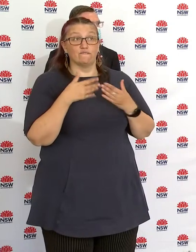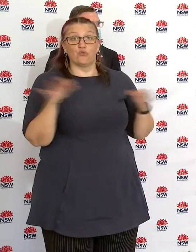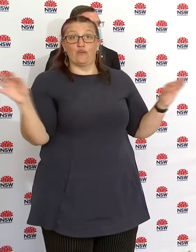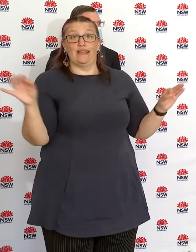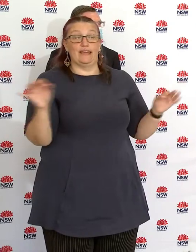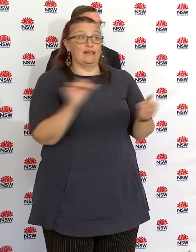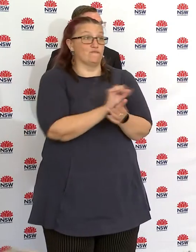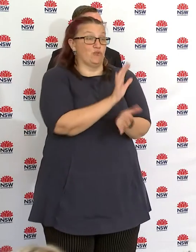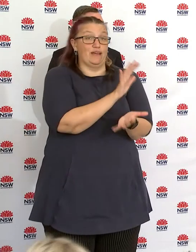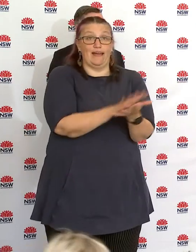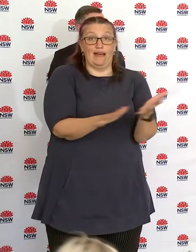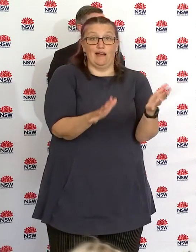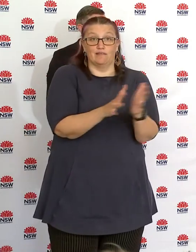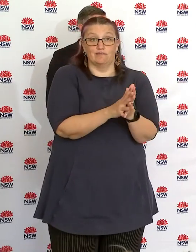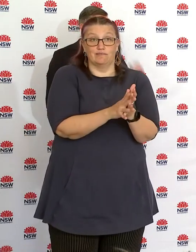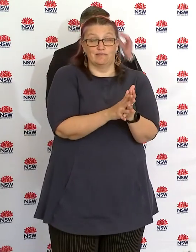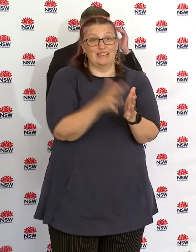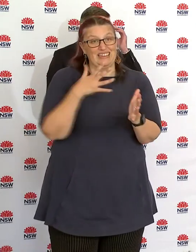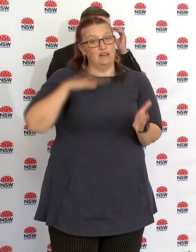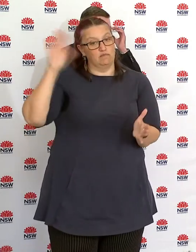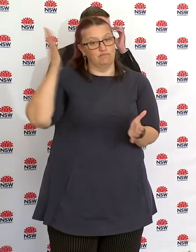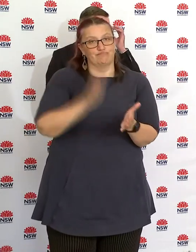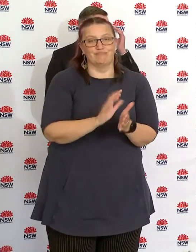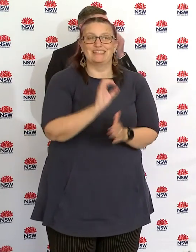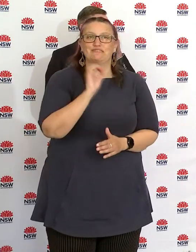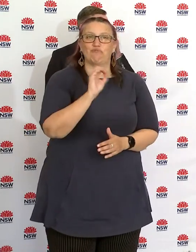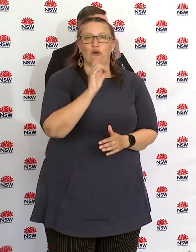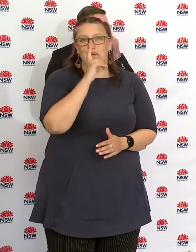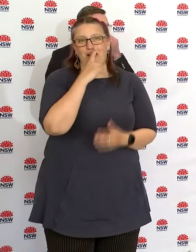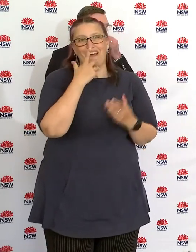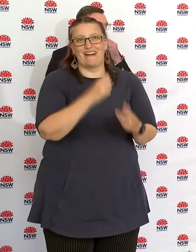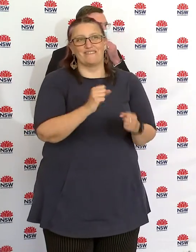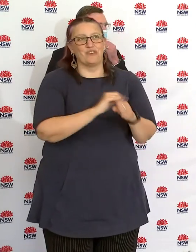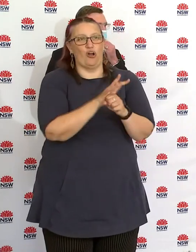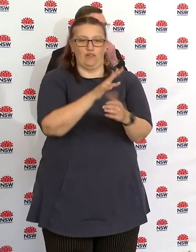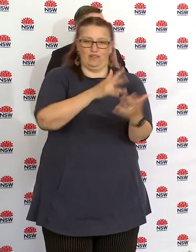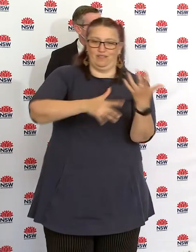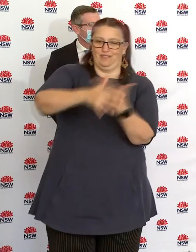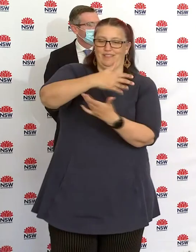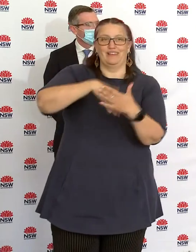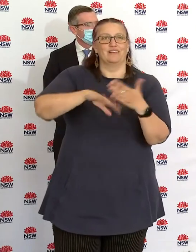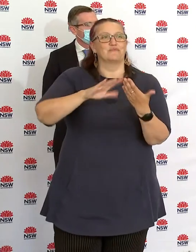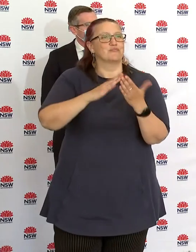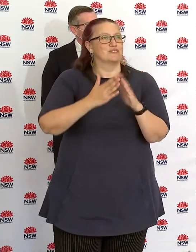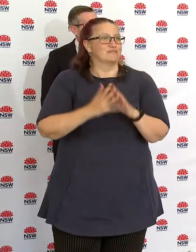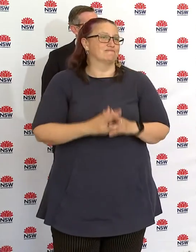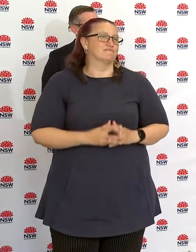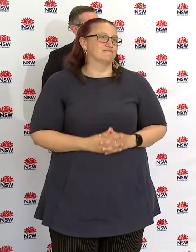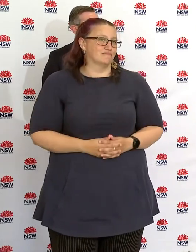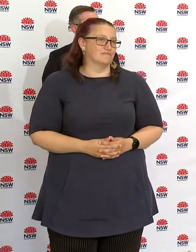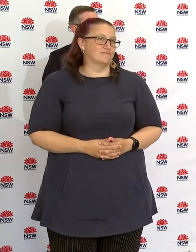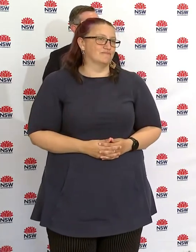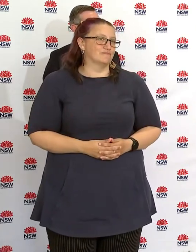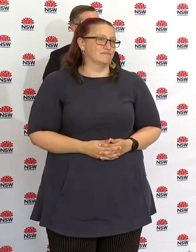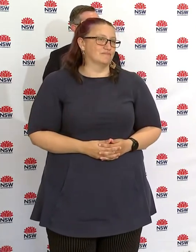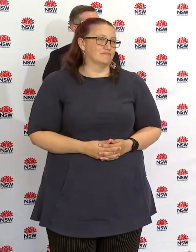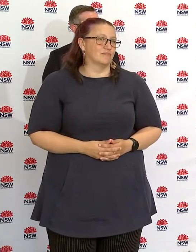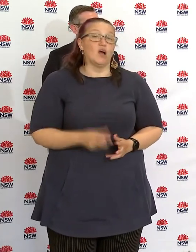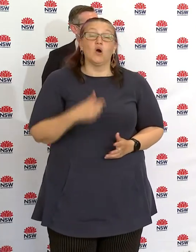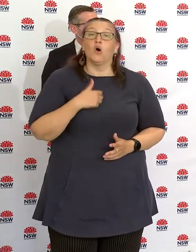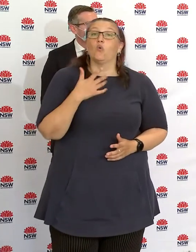Firstly, that the public will heed the ongoing messages we've provided about what the greatest risks are,